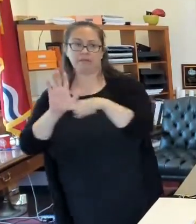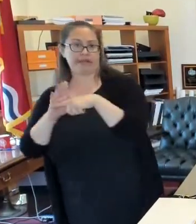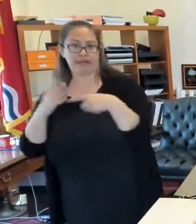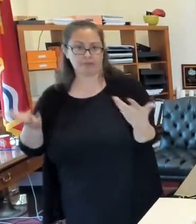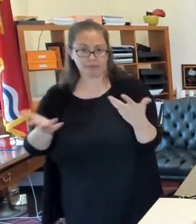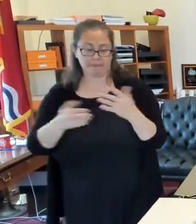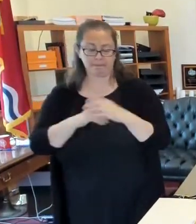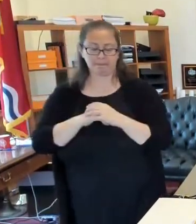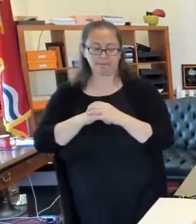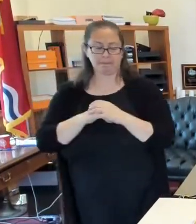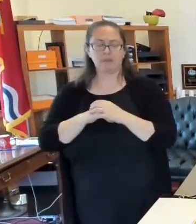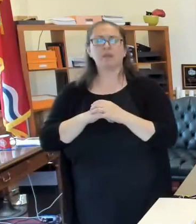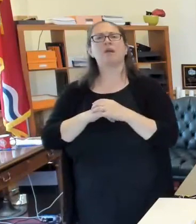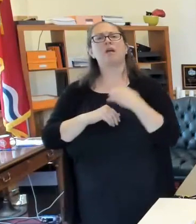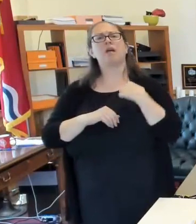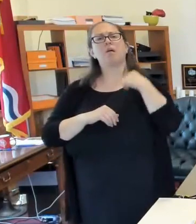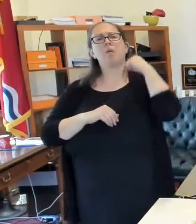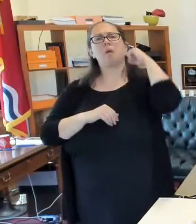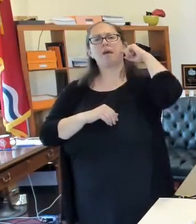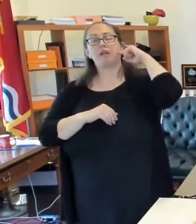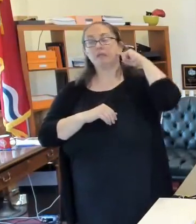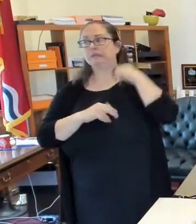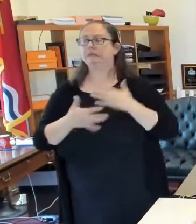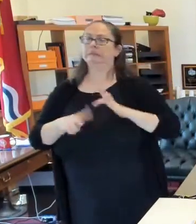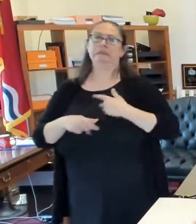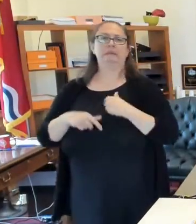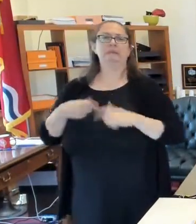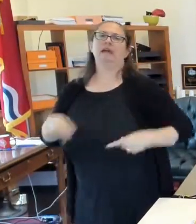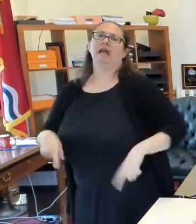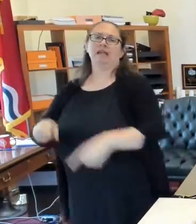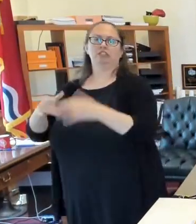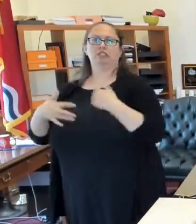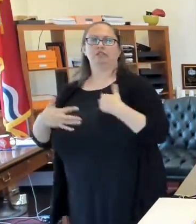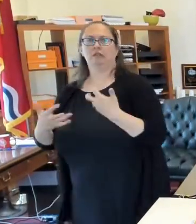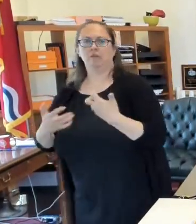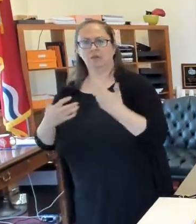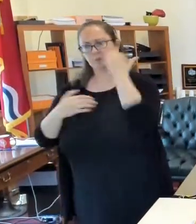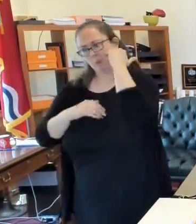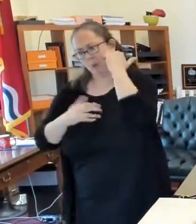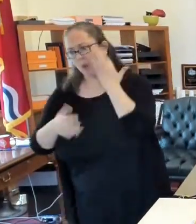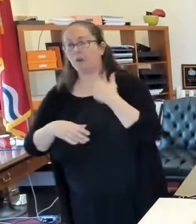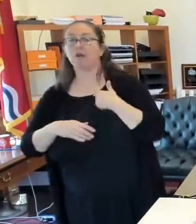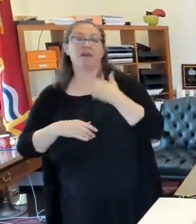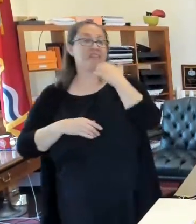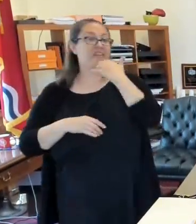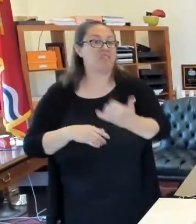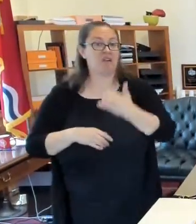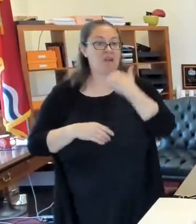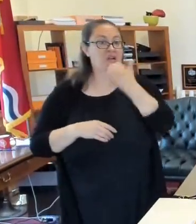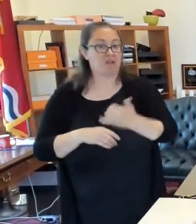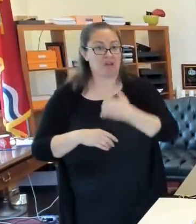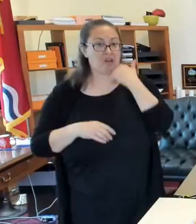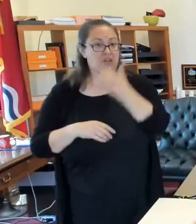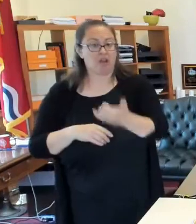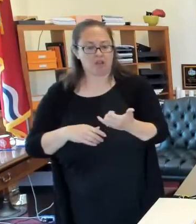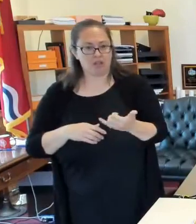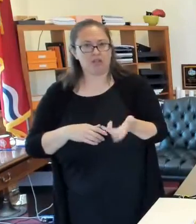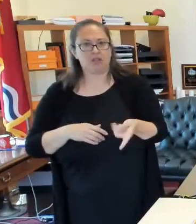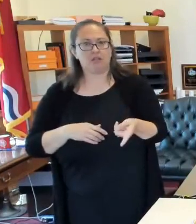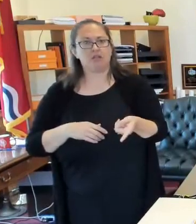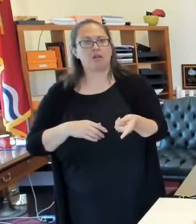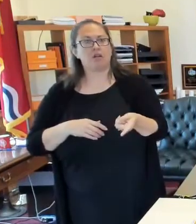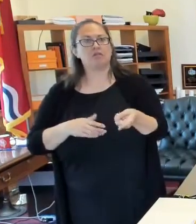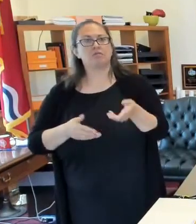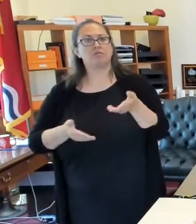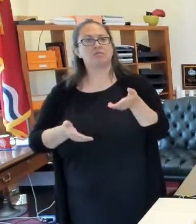Now, I have heard some people, you you're anxious to get your test, and I know that people do call, and sometimes they call, the test is, information is